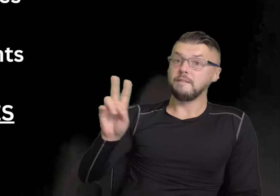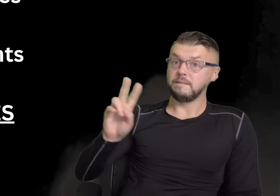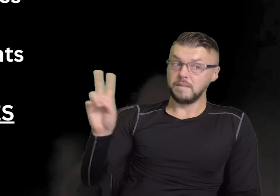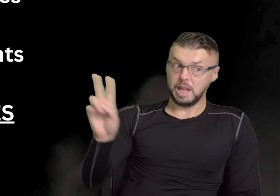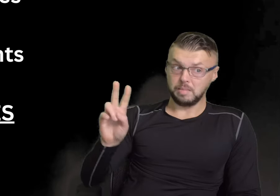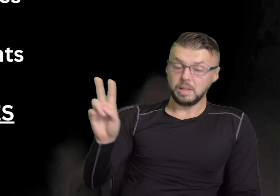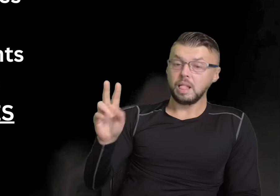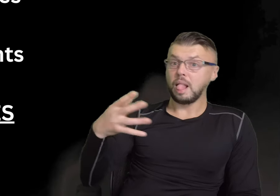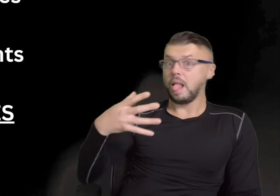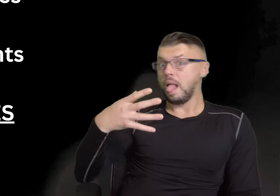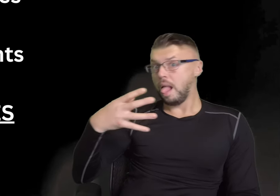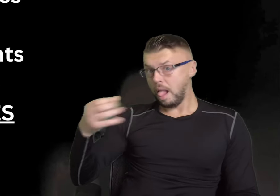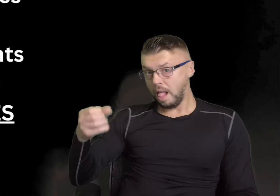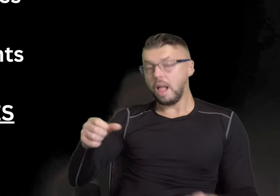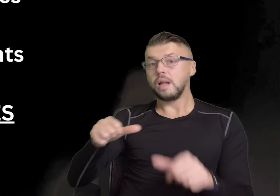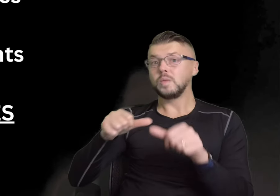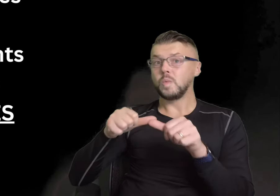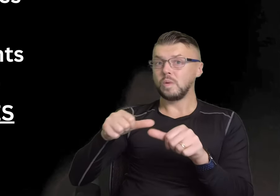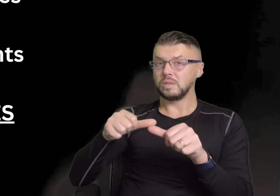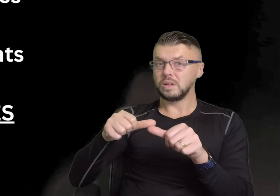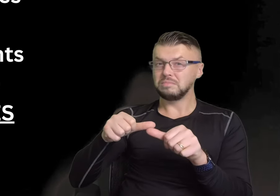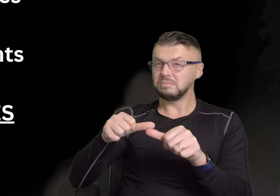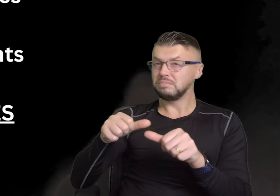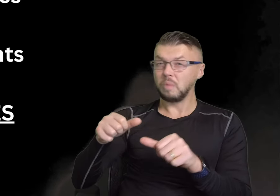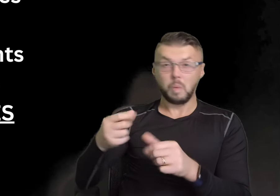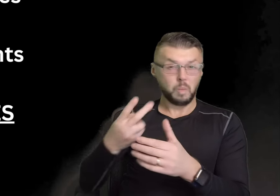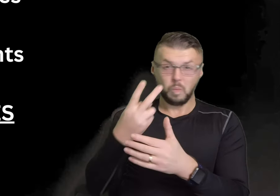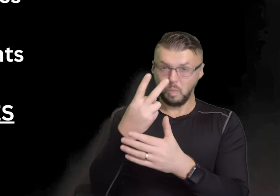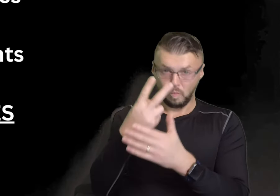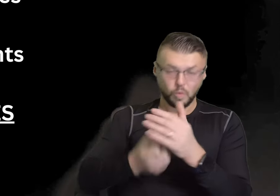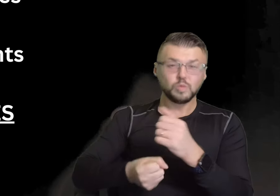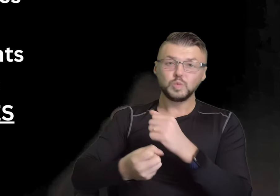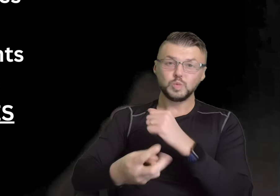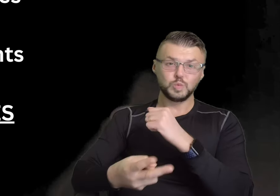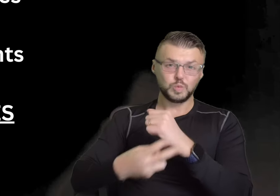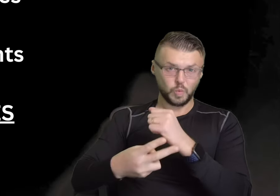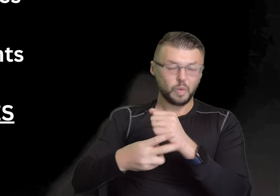Variables and constants, they both store values.